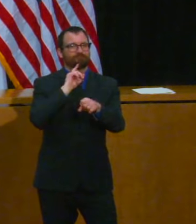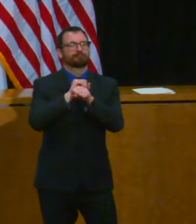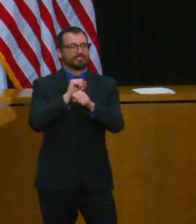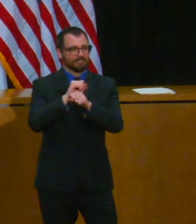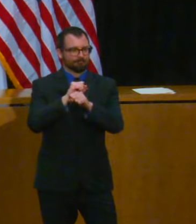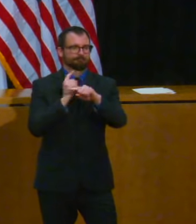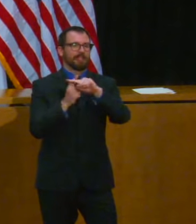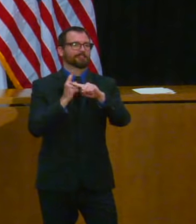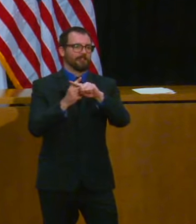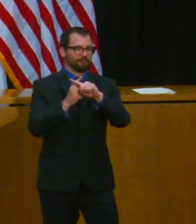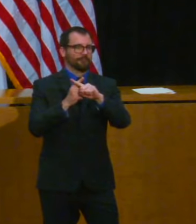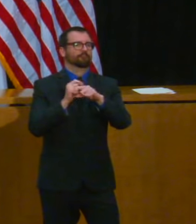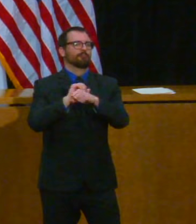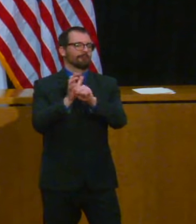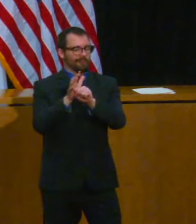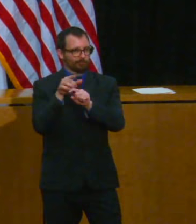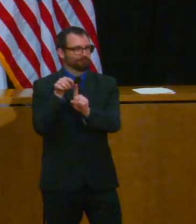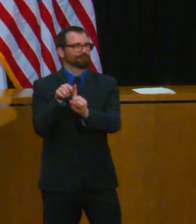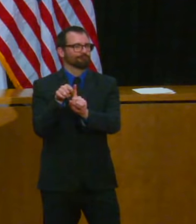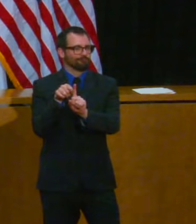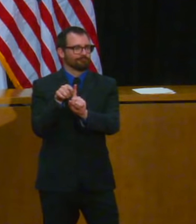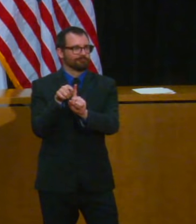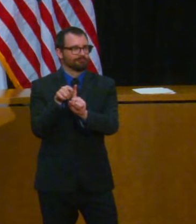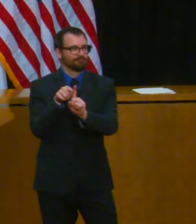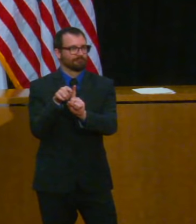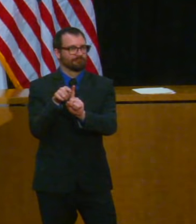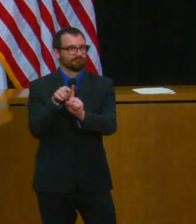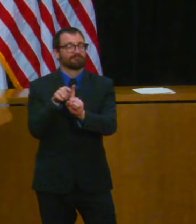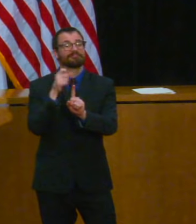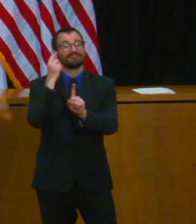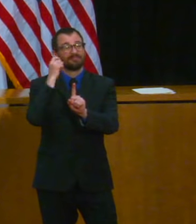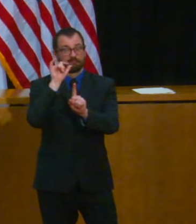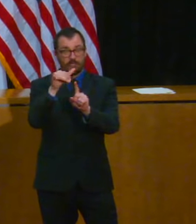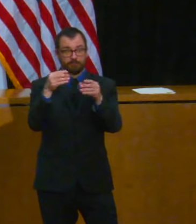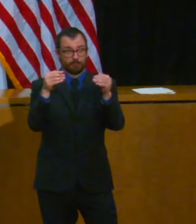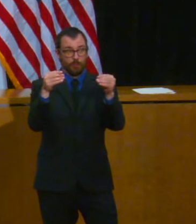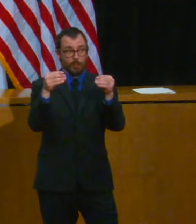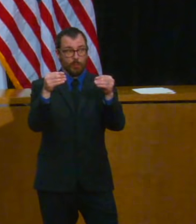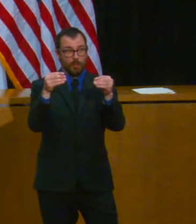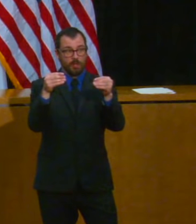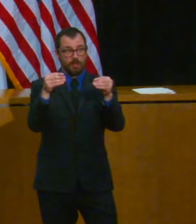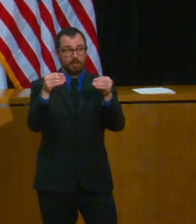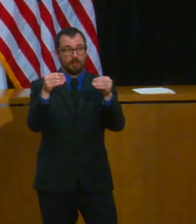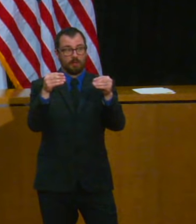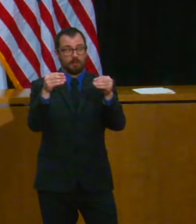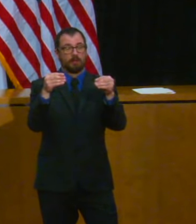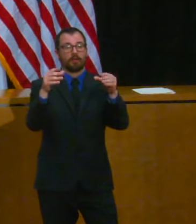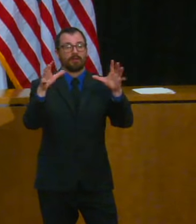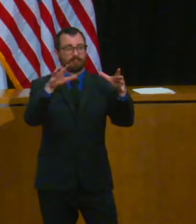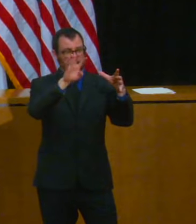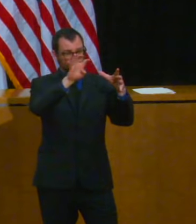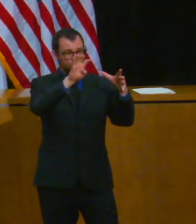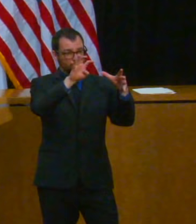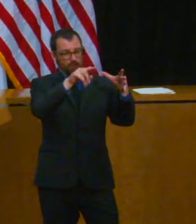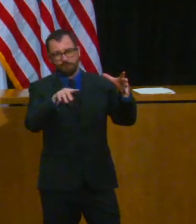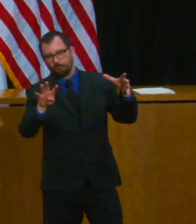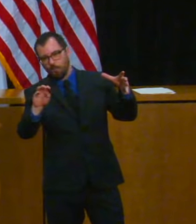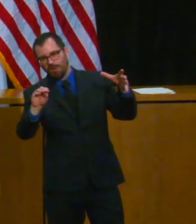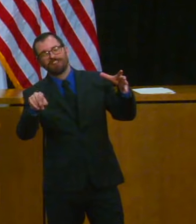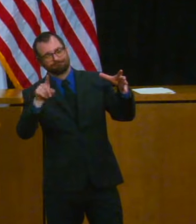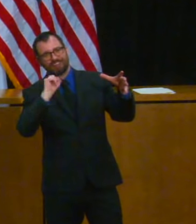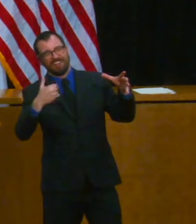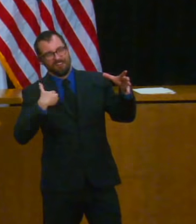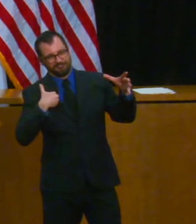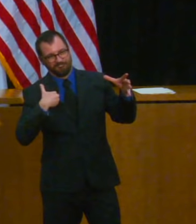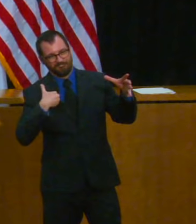400 employees the guidance that we generally put out is if someone tests if someone tests positive is to